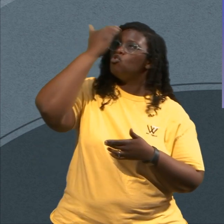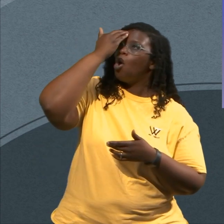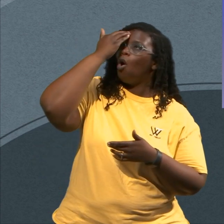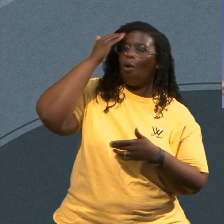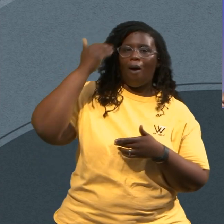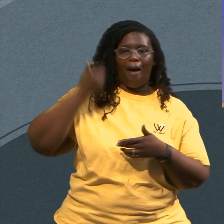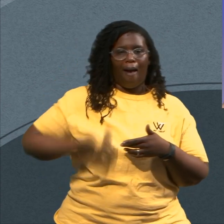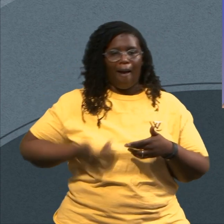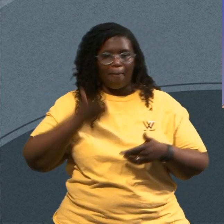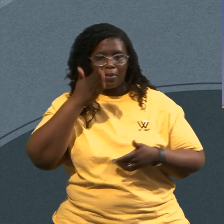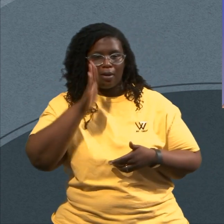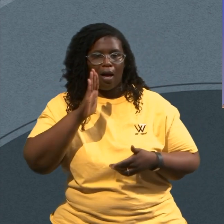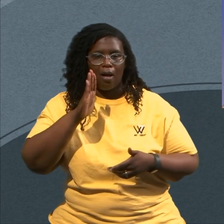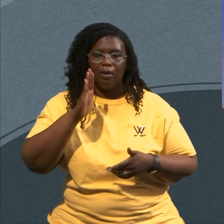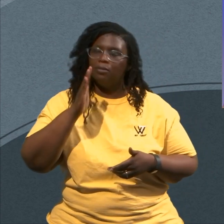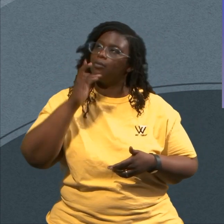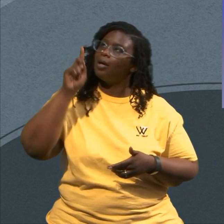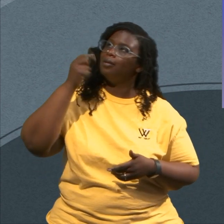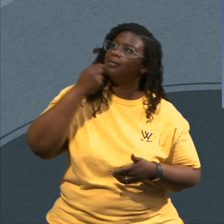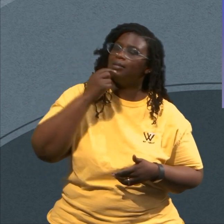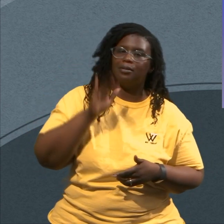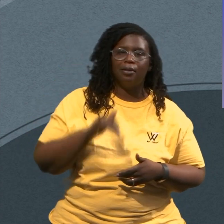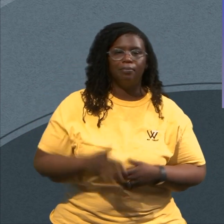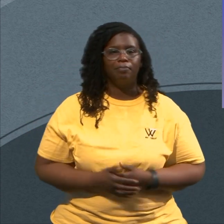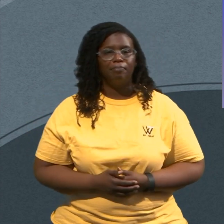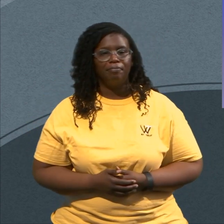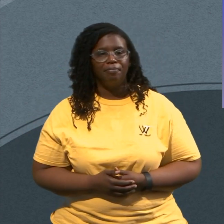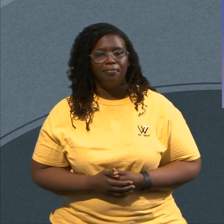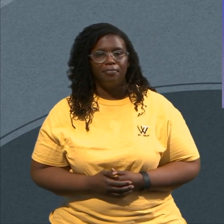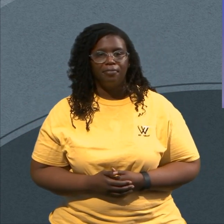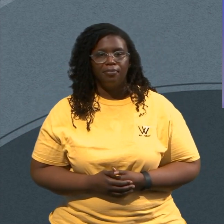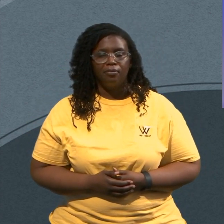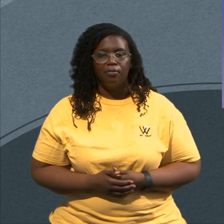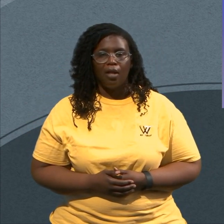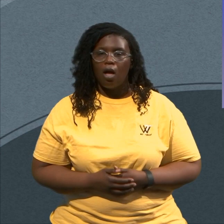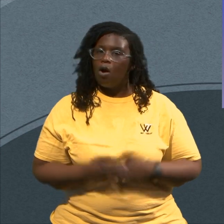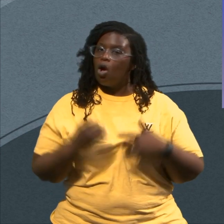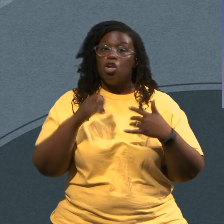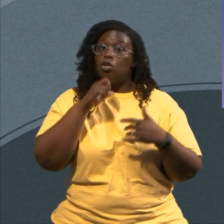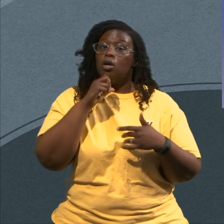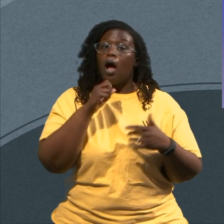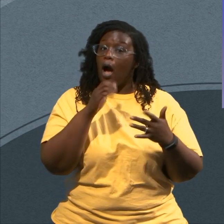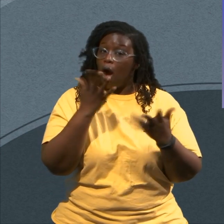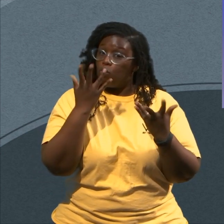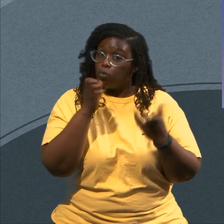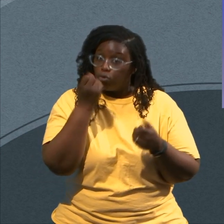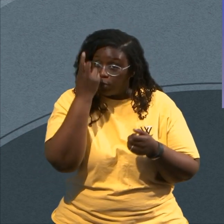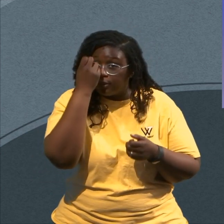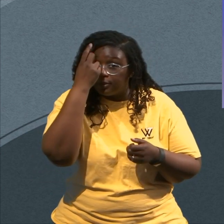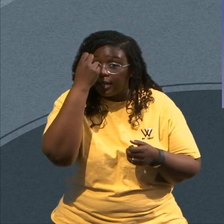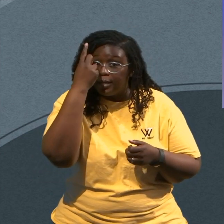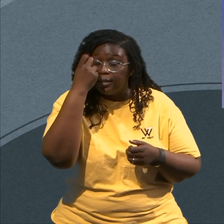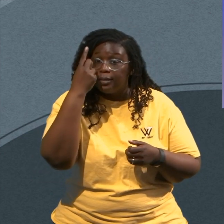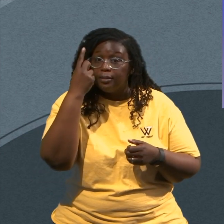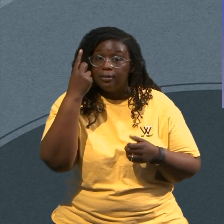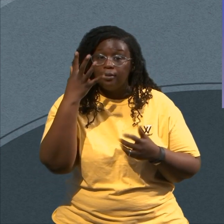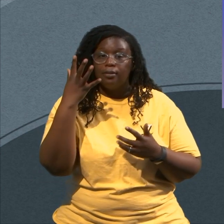God Oh Wait A Minute Wait A Y'all Don't Miss It Don't Miss It God Says